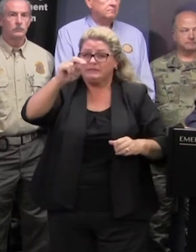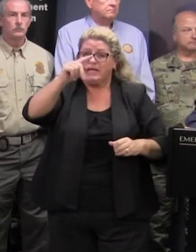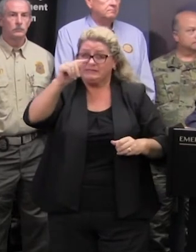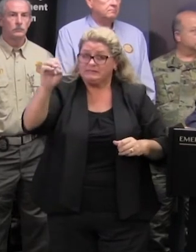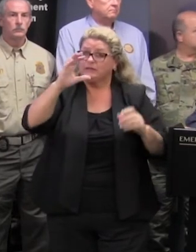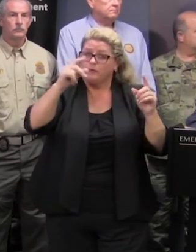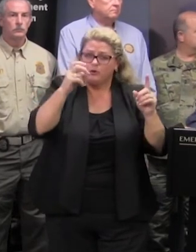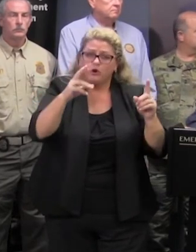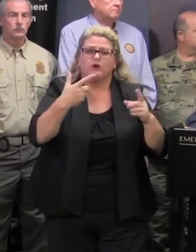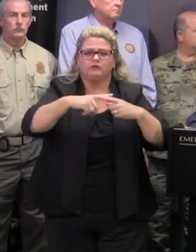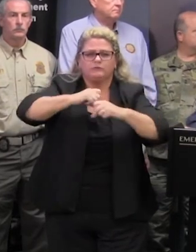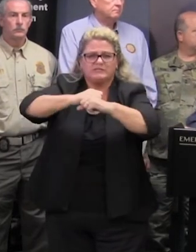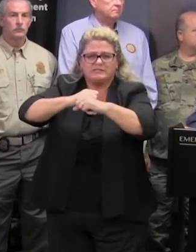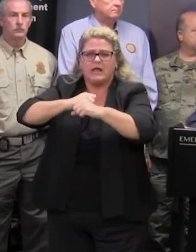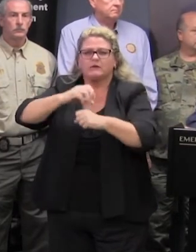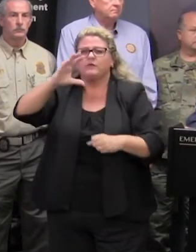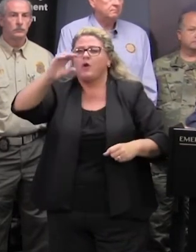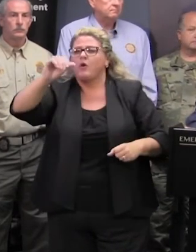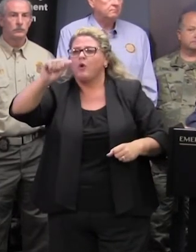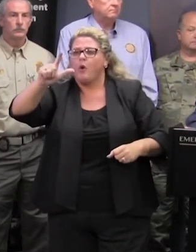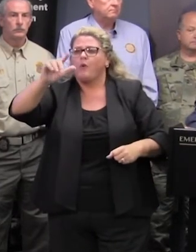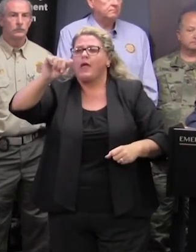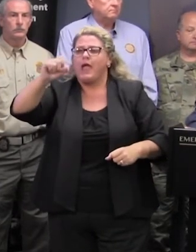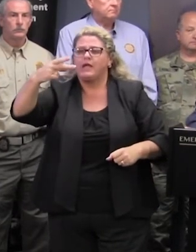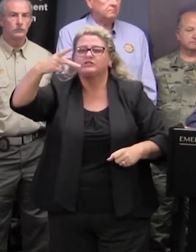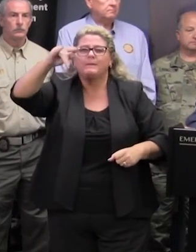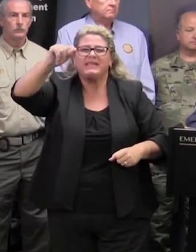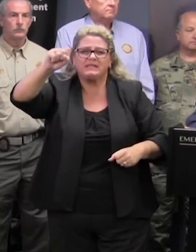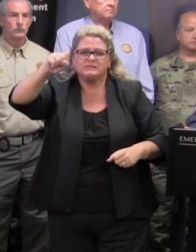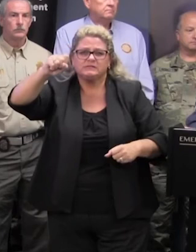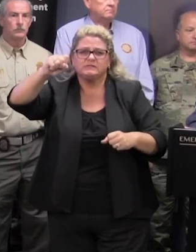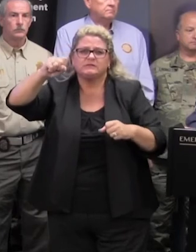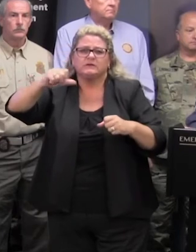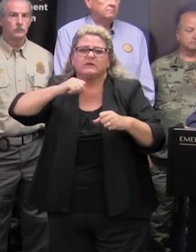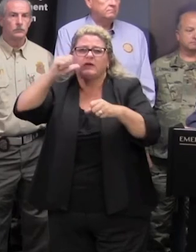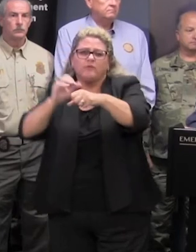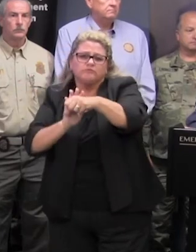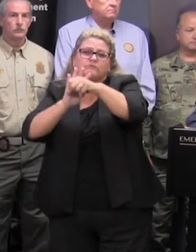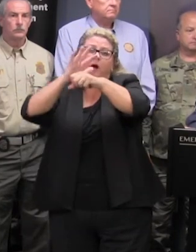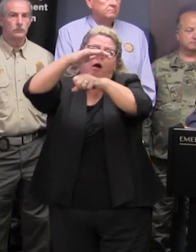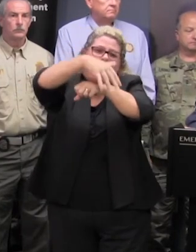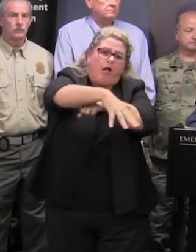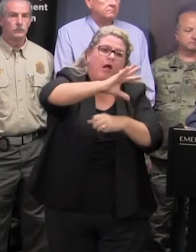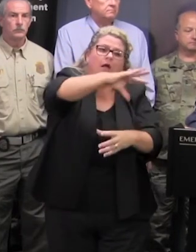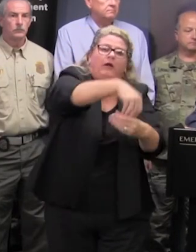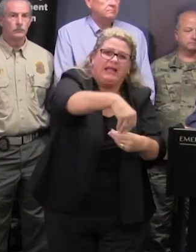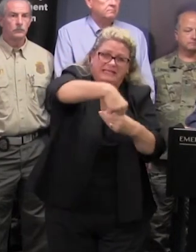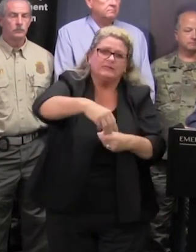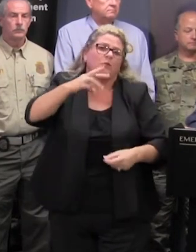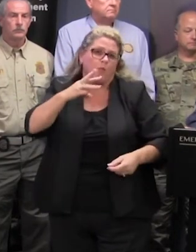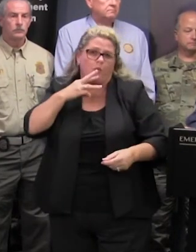can to protect those coal ash pits from over topping or overflowing by the waters from the flood